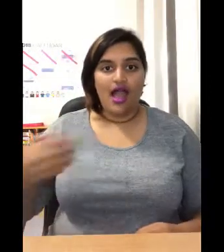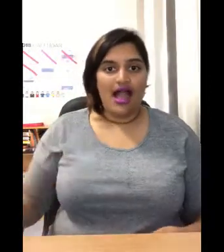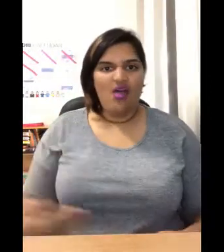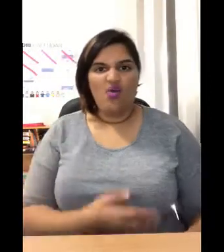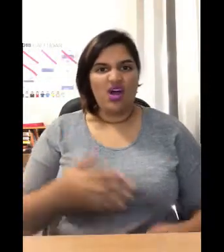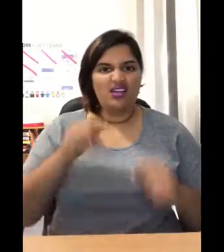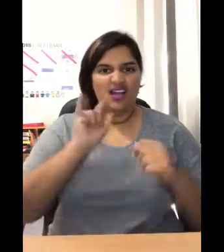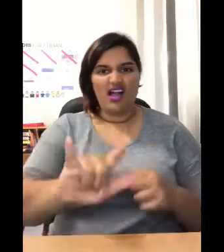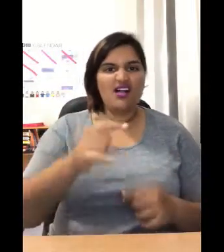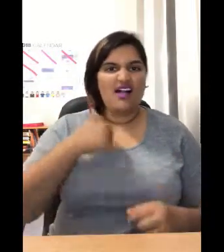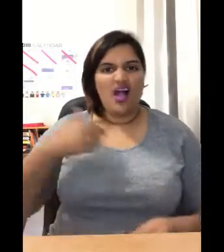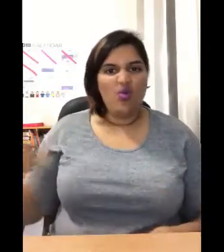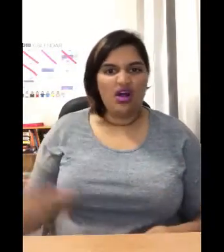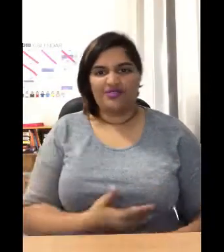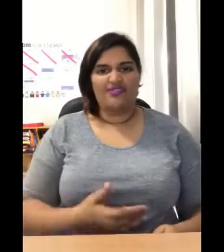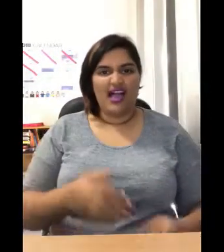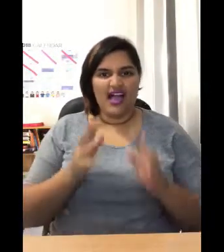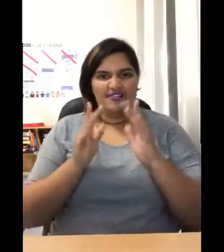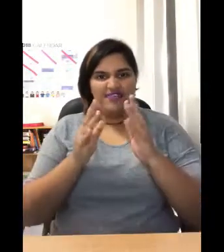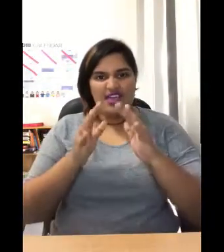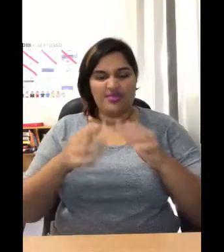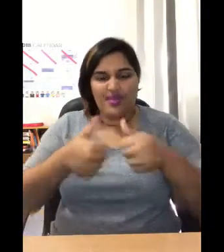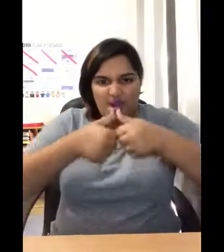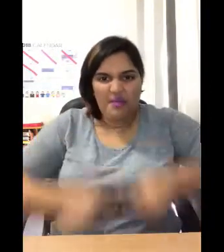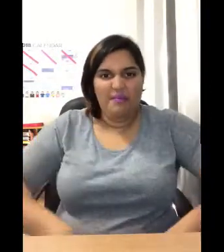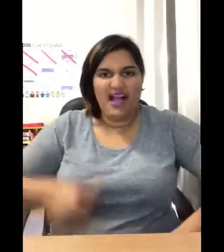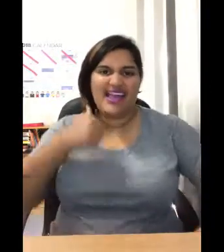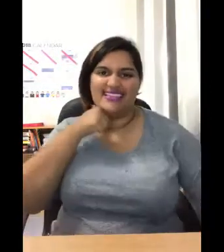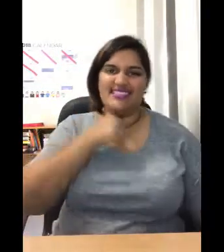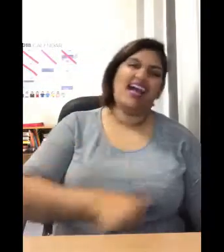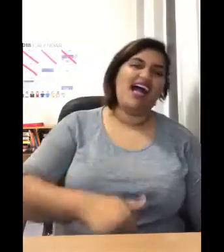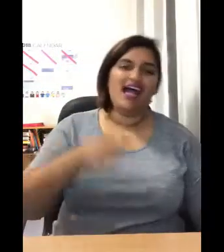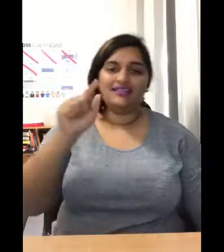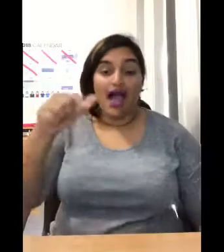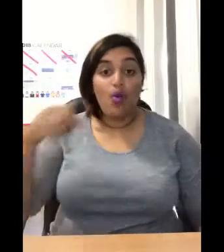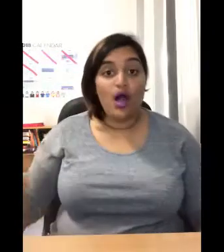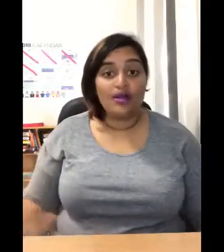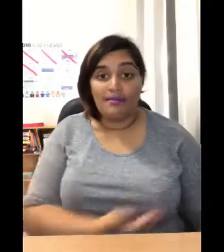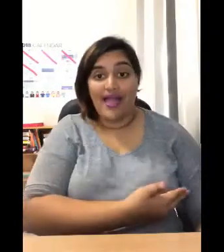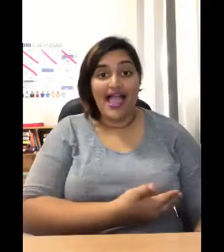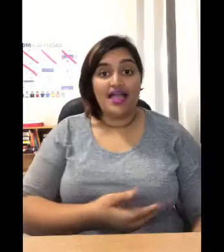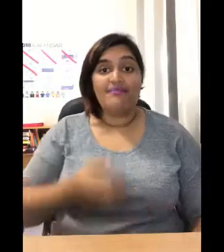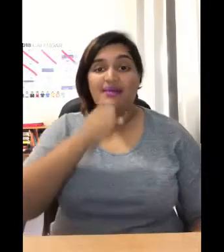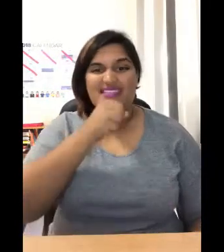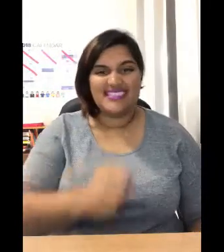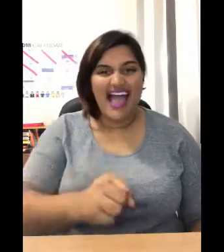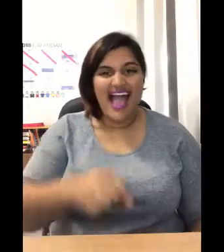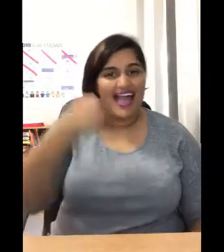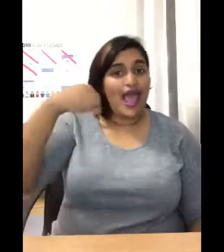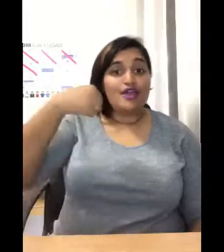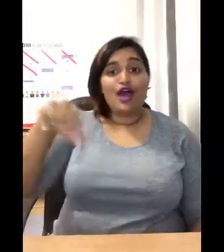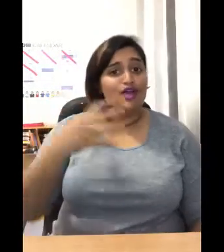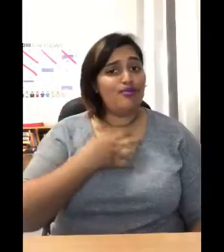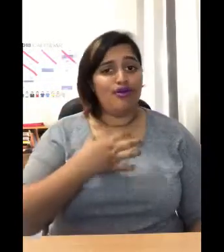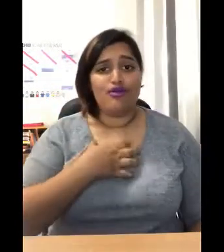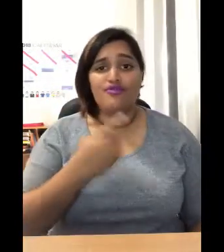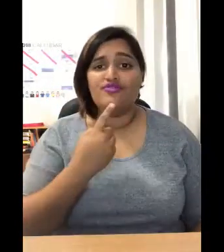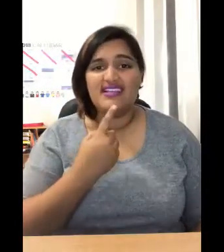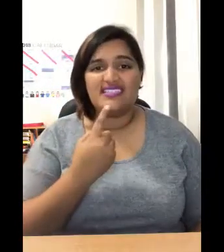I want to love, I want to fight, feel the burn in my desires. I want a man by my side, not a boy who runs